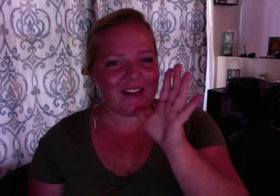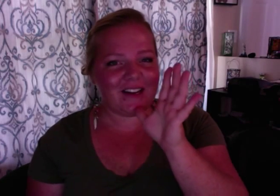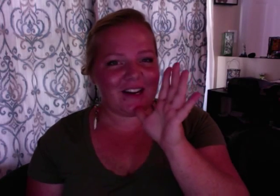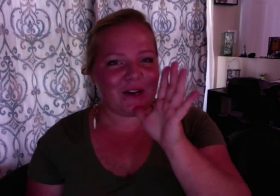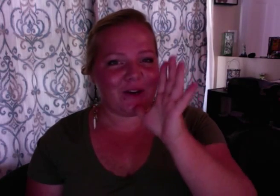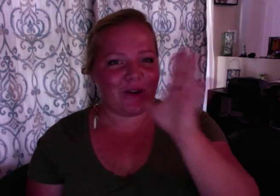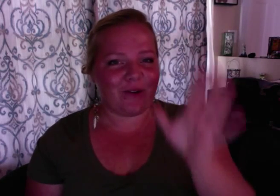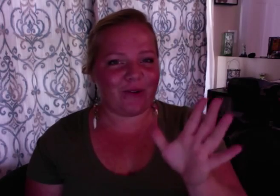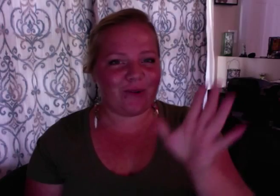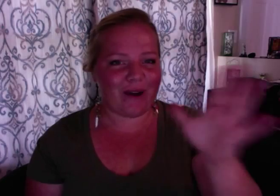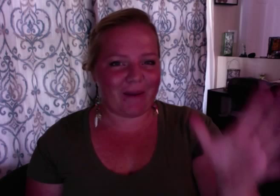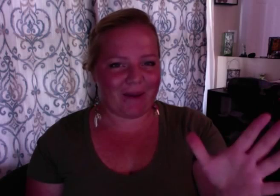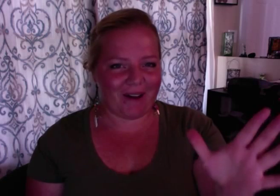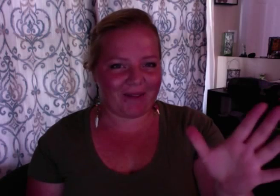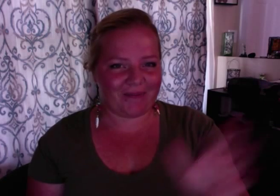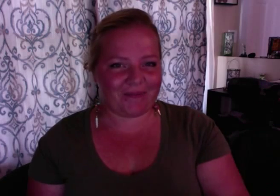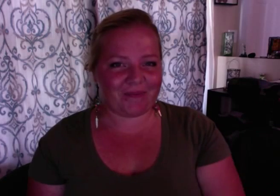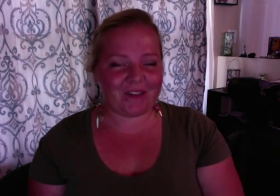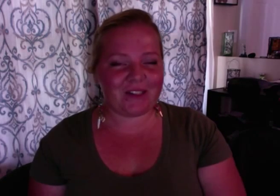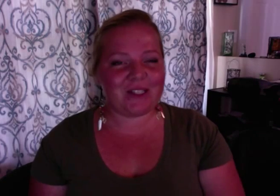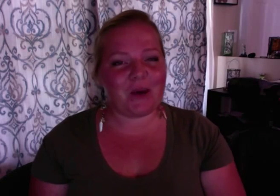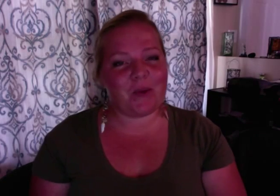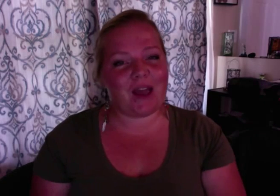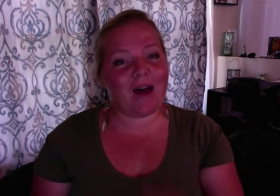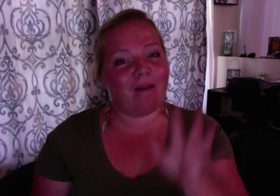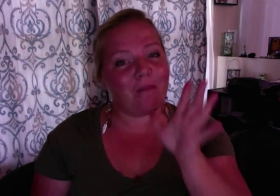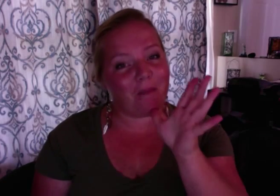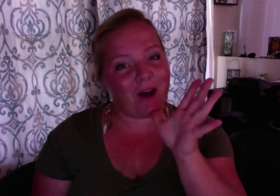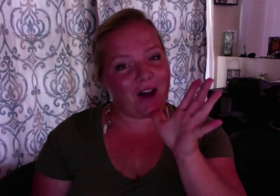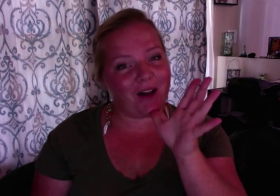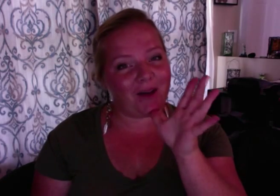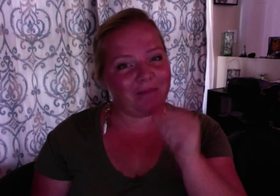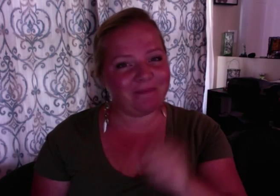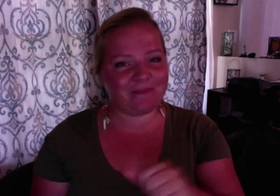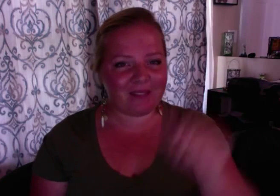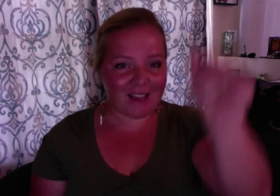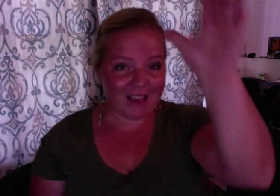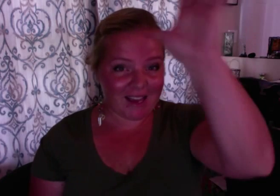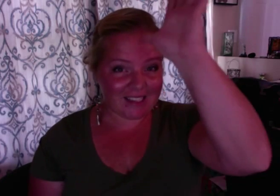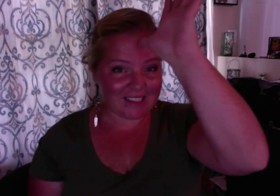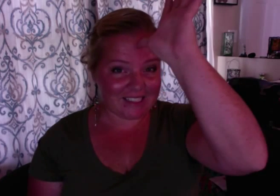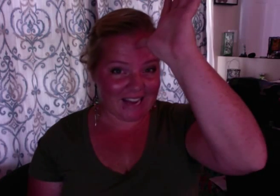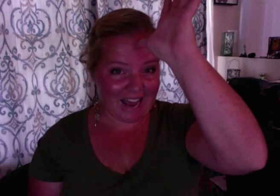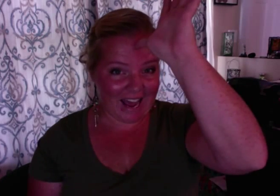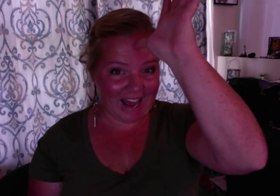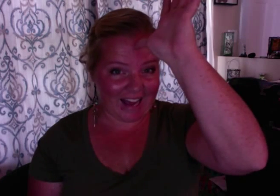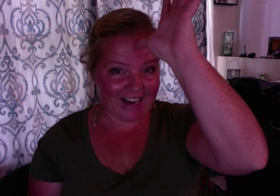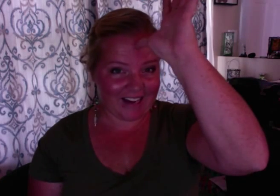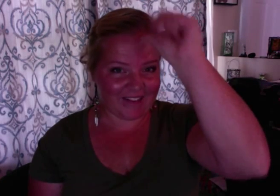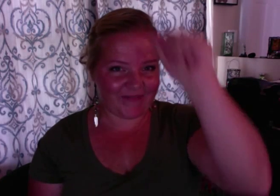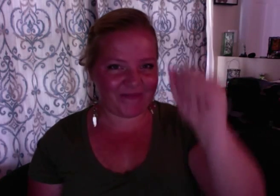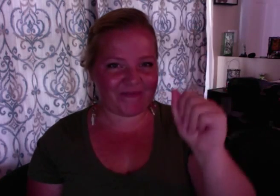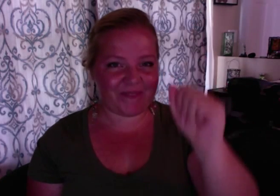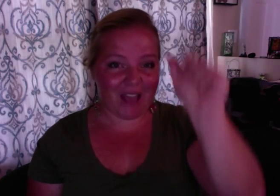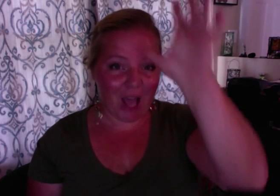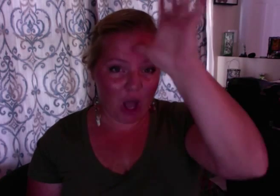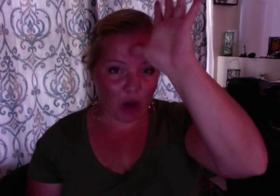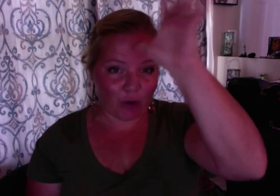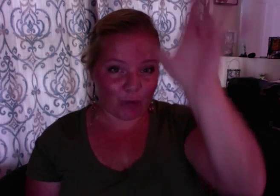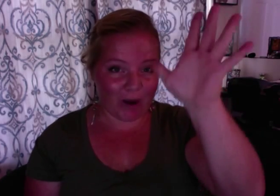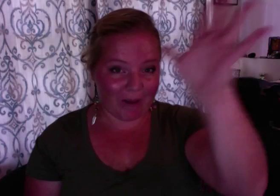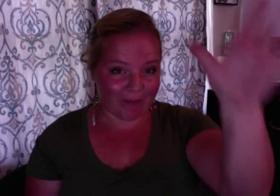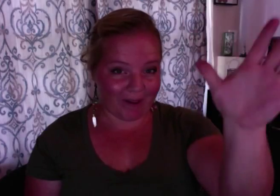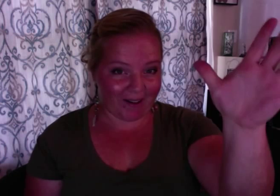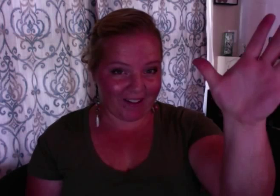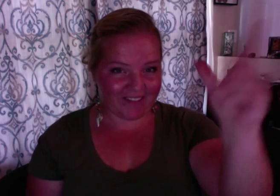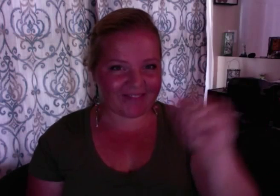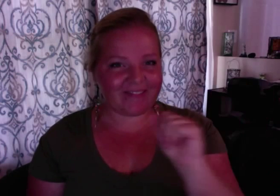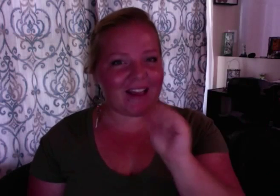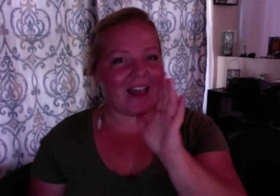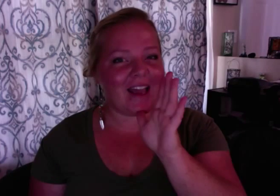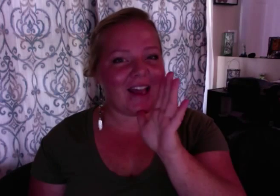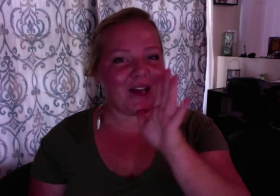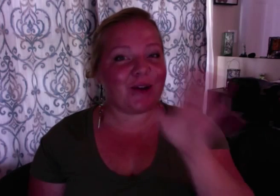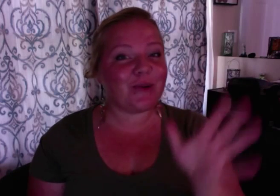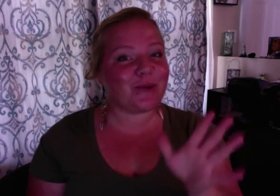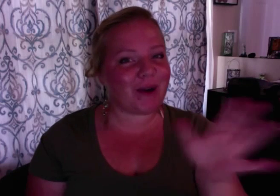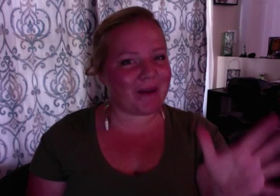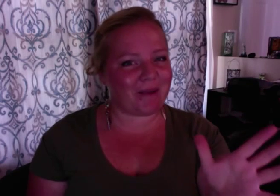and go grandma. So we have mom, dad, grandpa, and grandma.